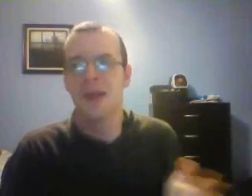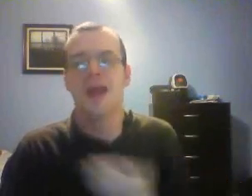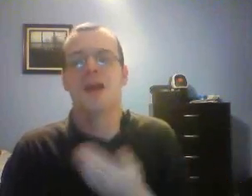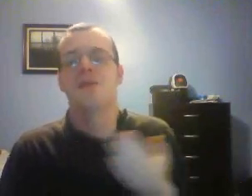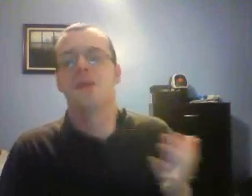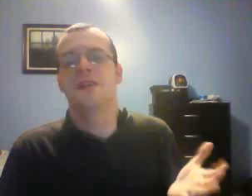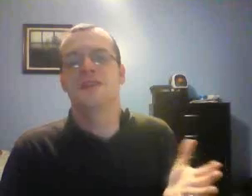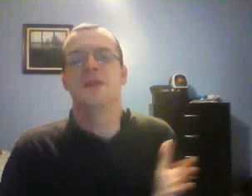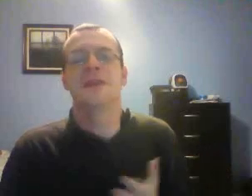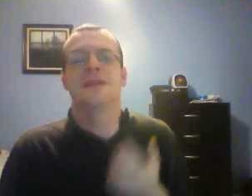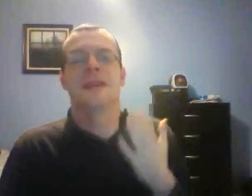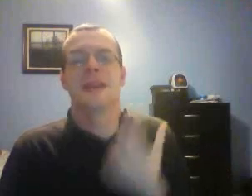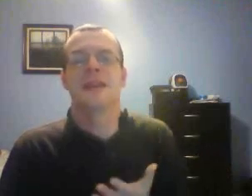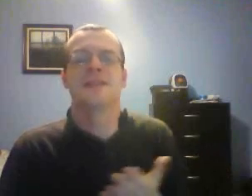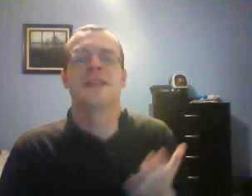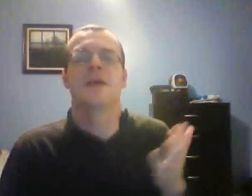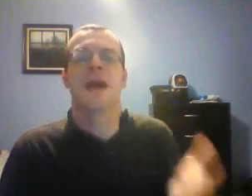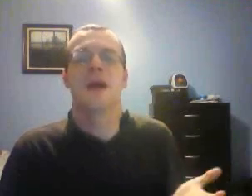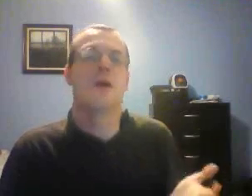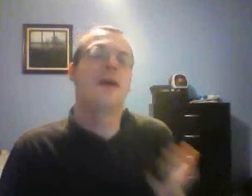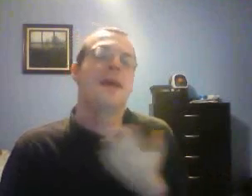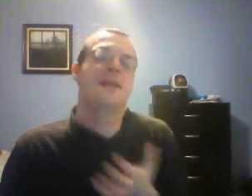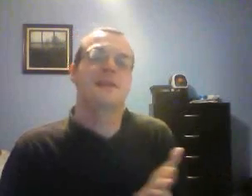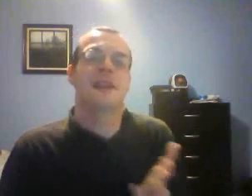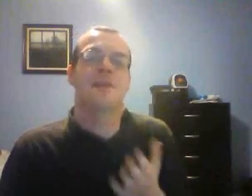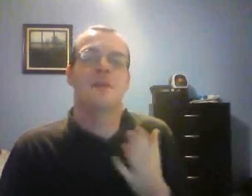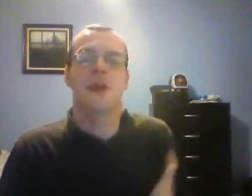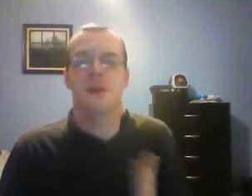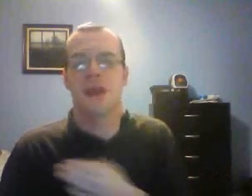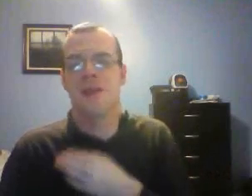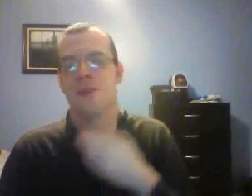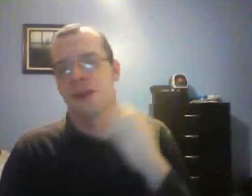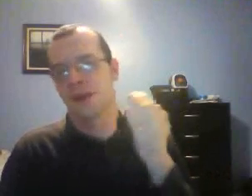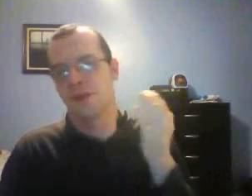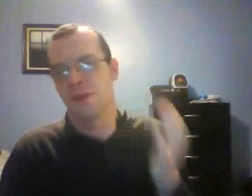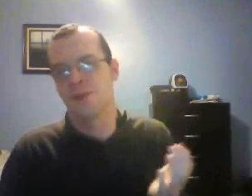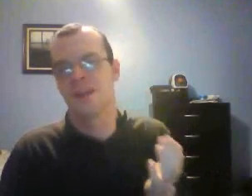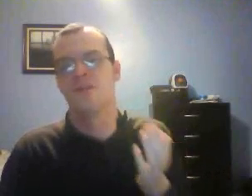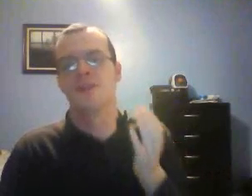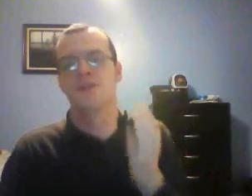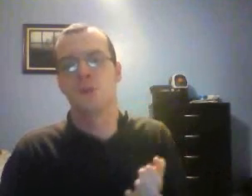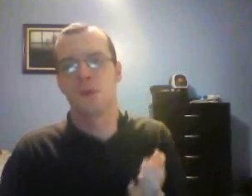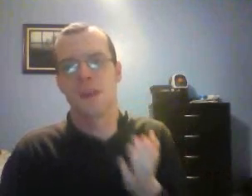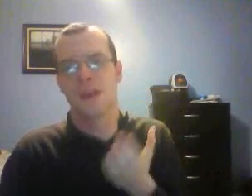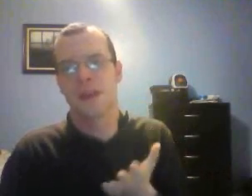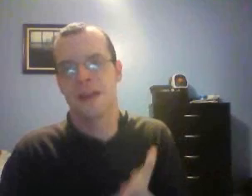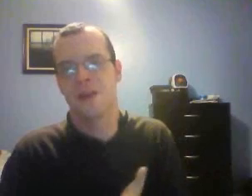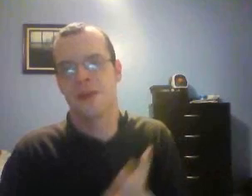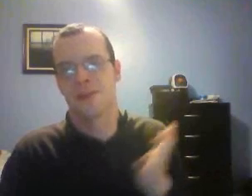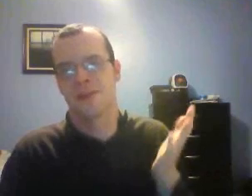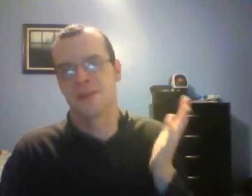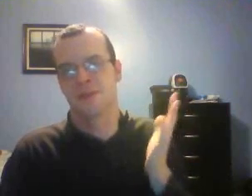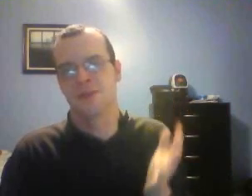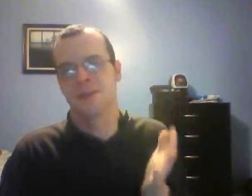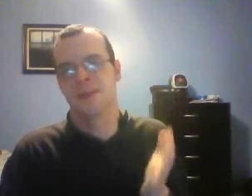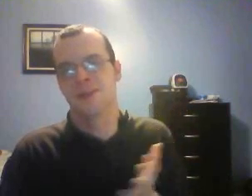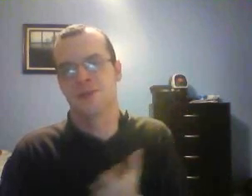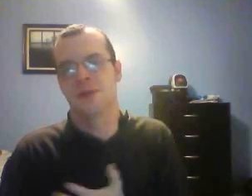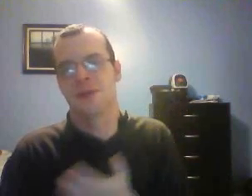for this series. And I can't tell you how excited I am about it. I have done a lot of news coverage for the United Kingdom on sites like wrestling-radio